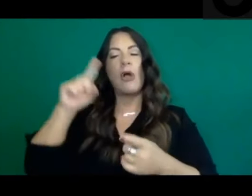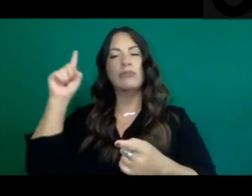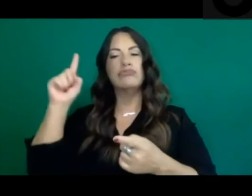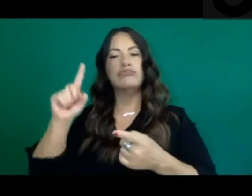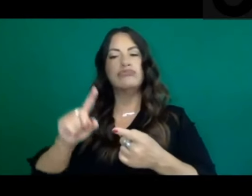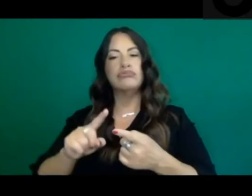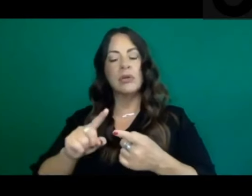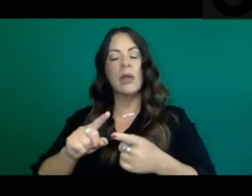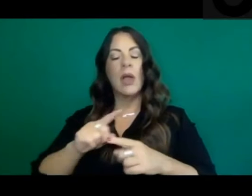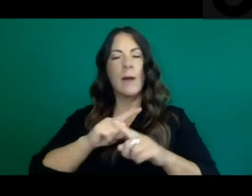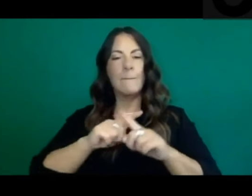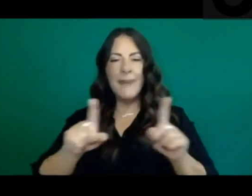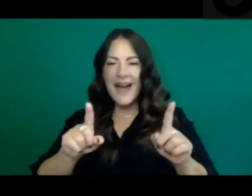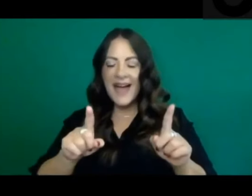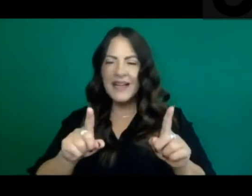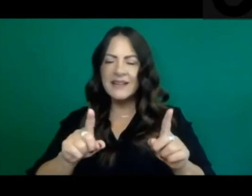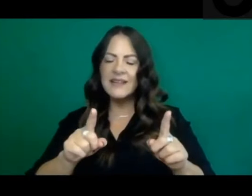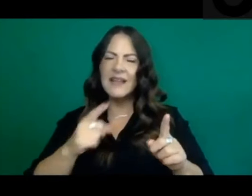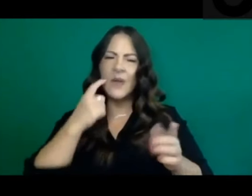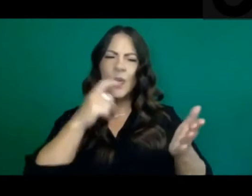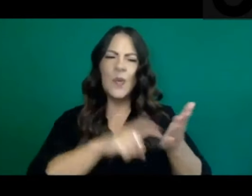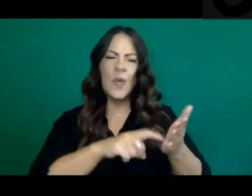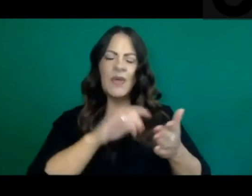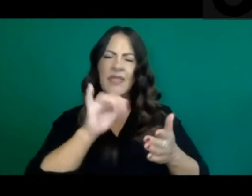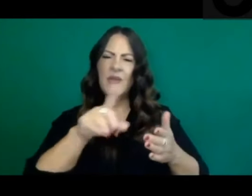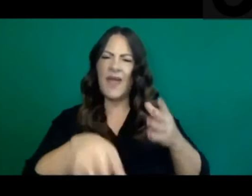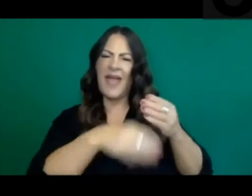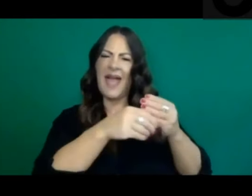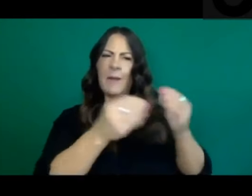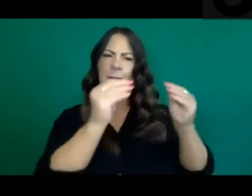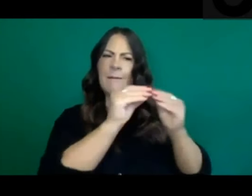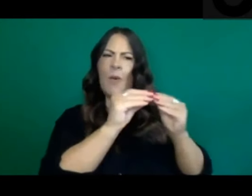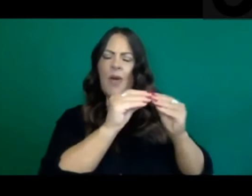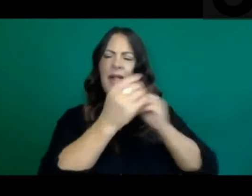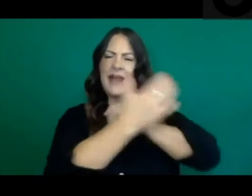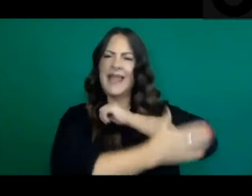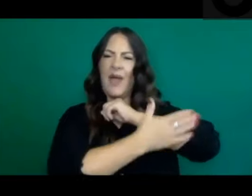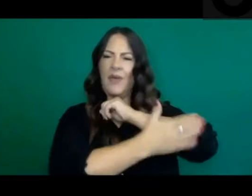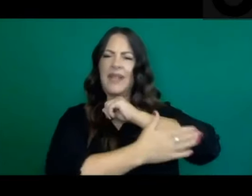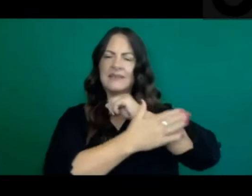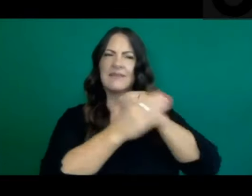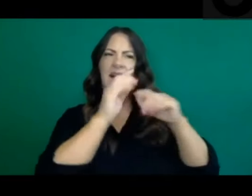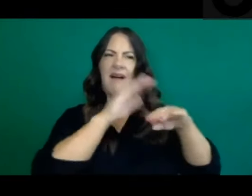even more counties to the watch list. Are we starting to go in the wrong direction again?